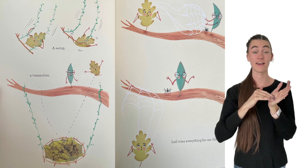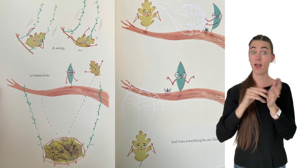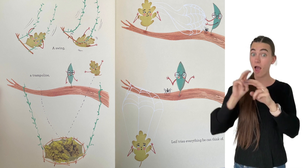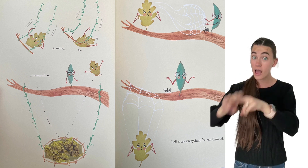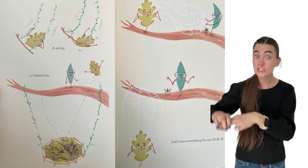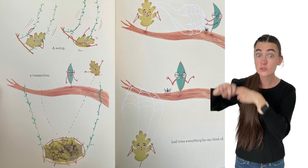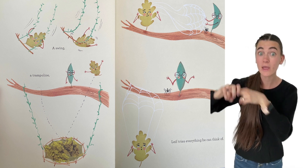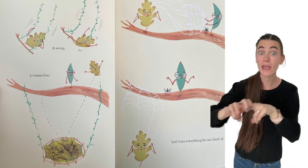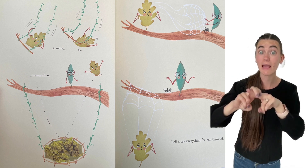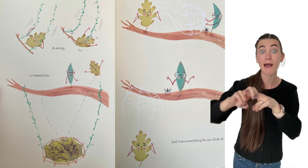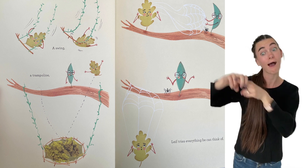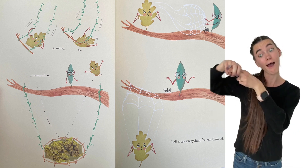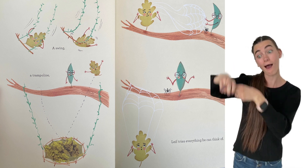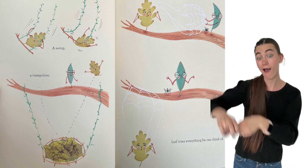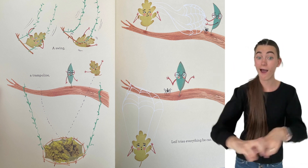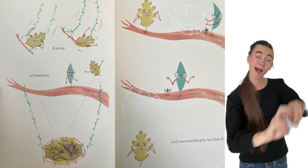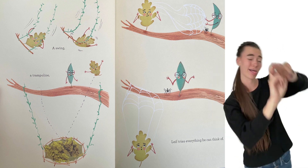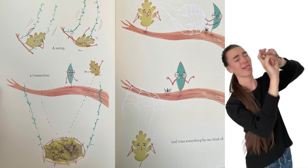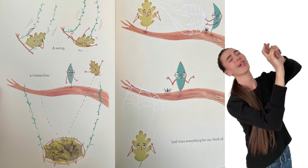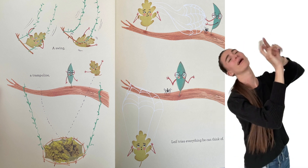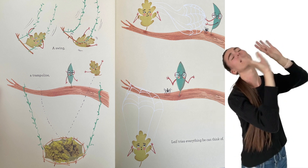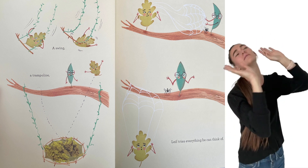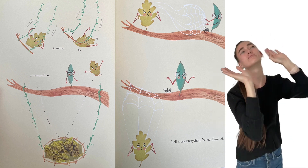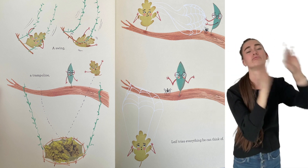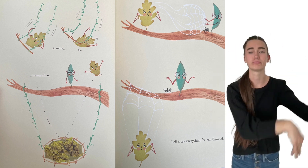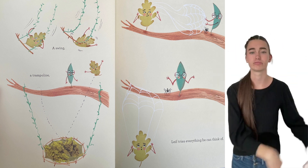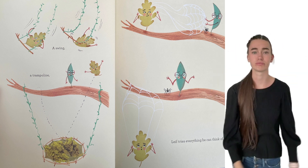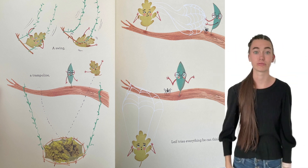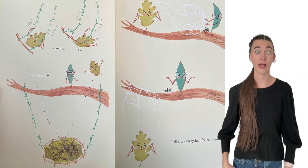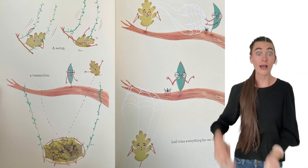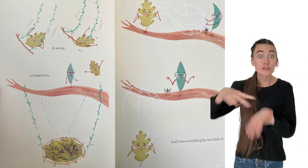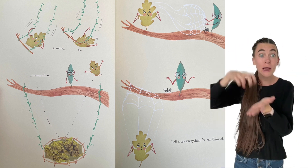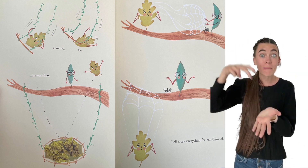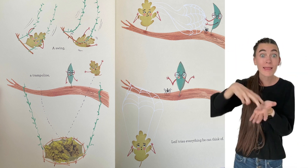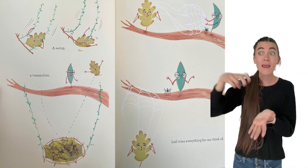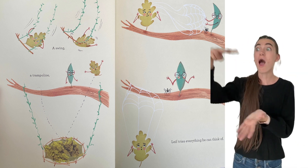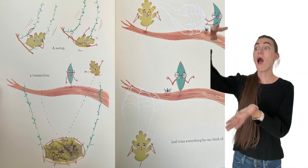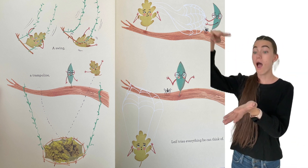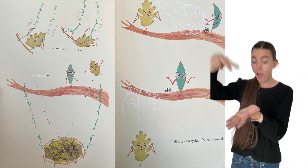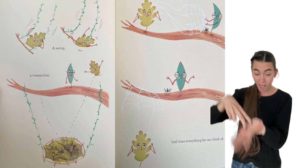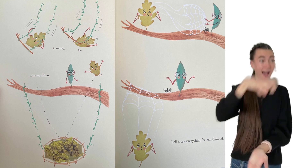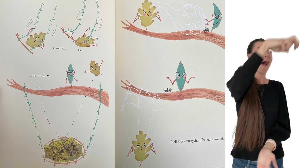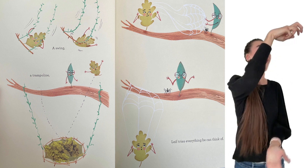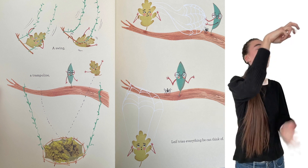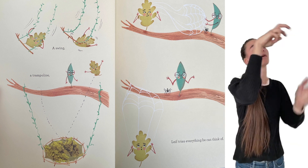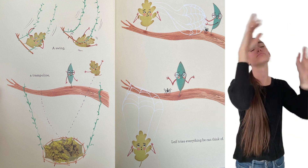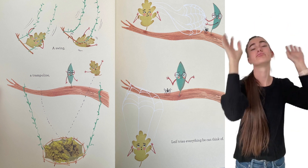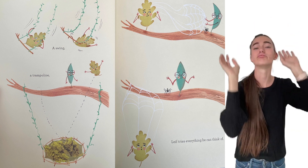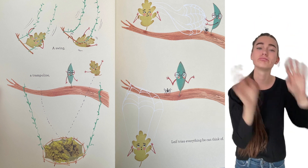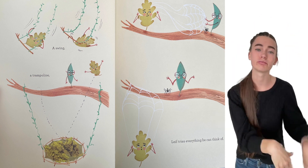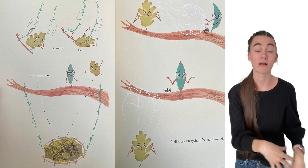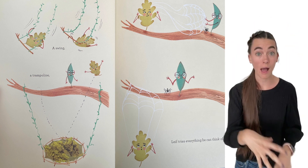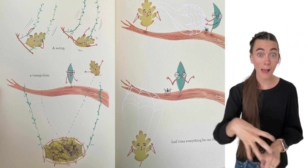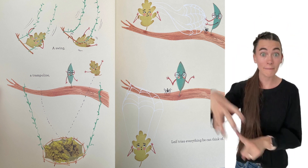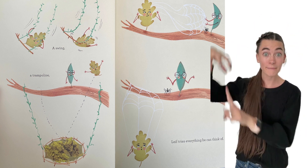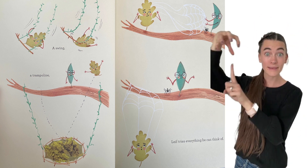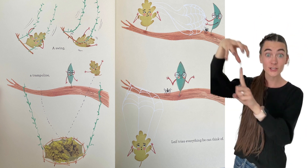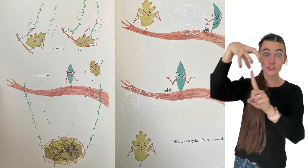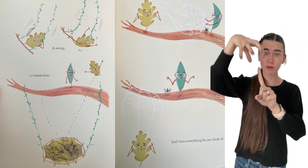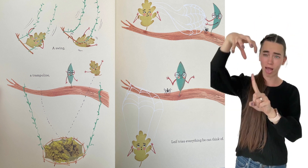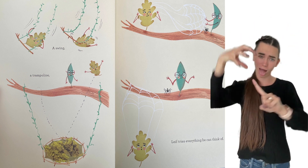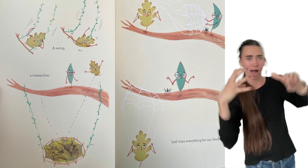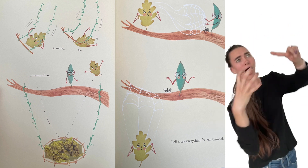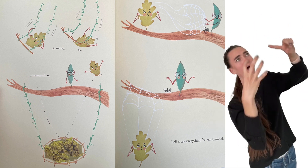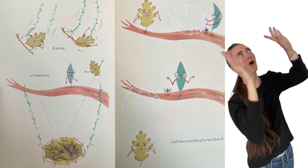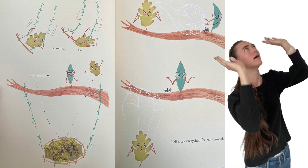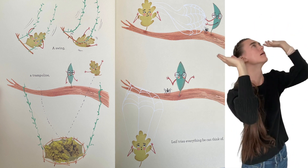again. A swing. A trampoline. A